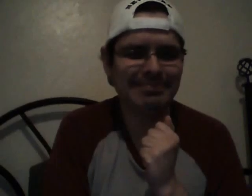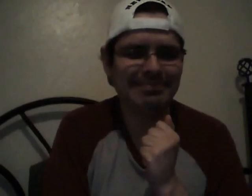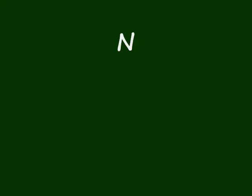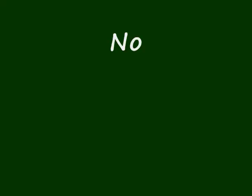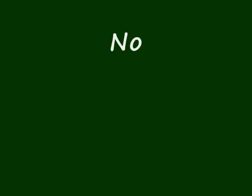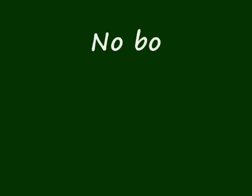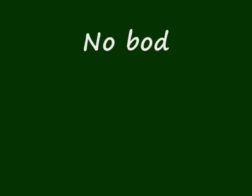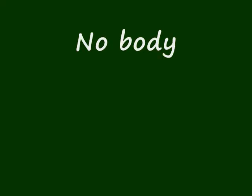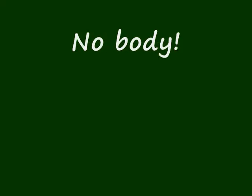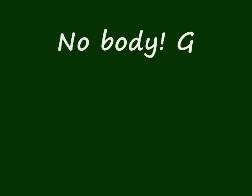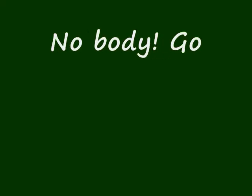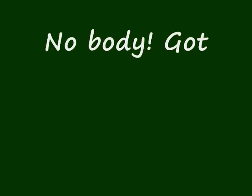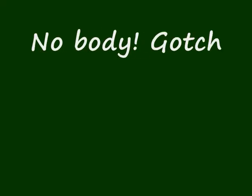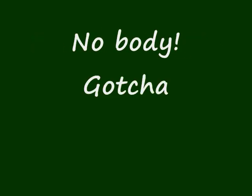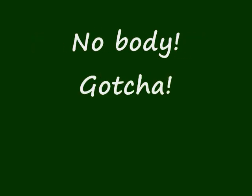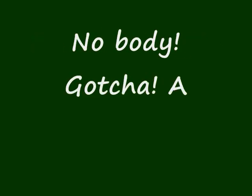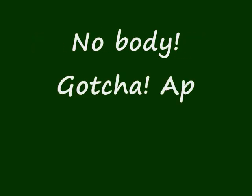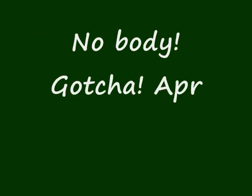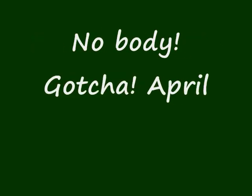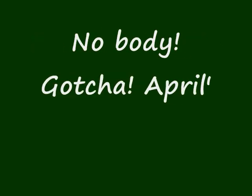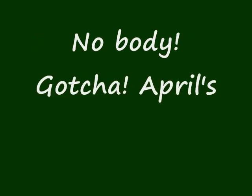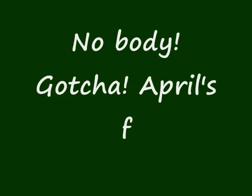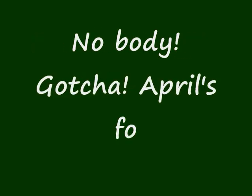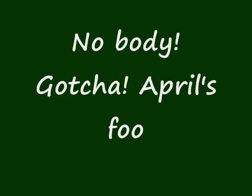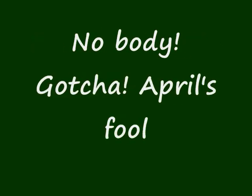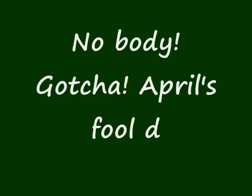.m. We'll be right back.